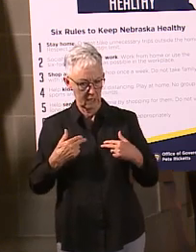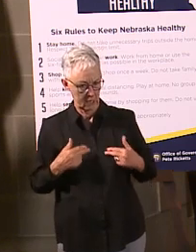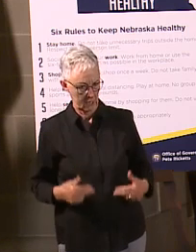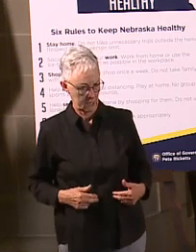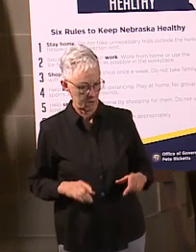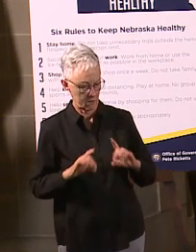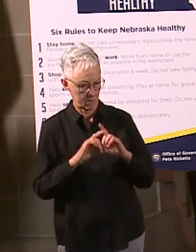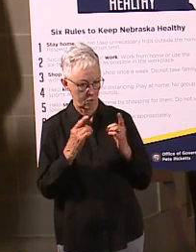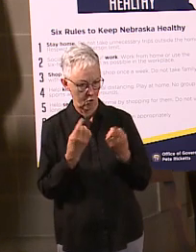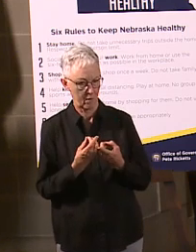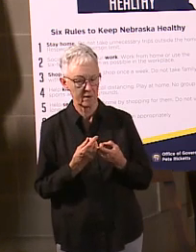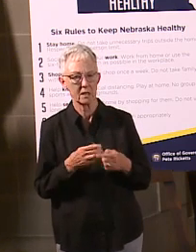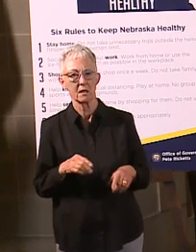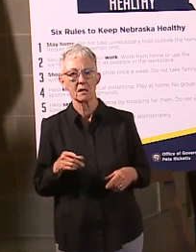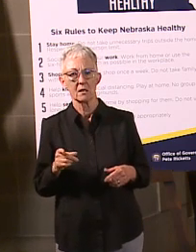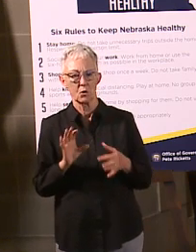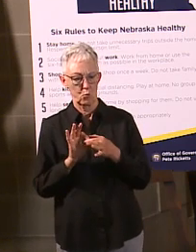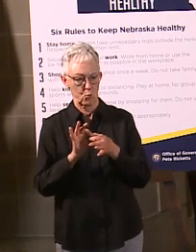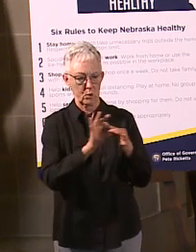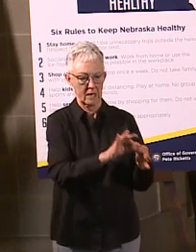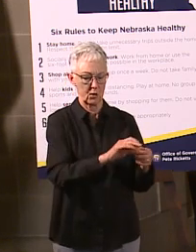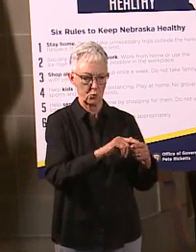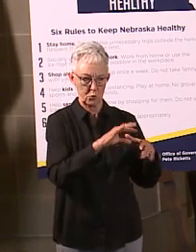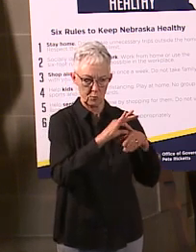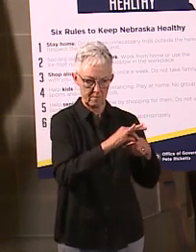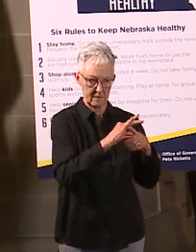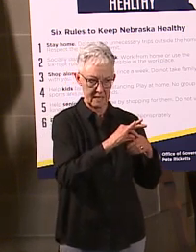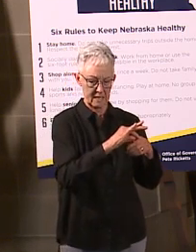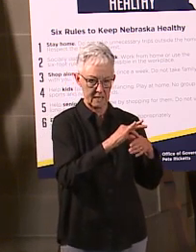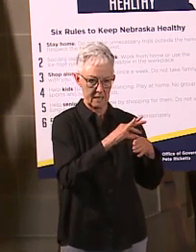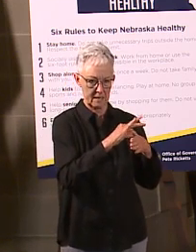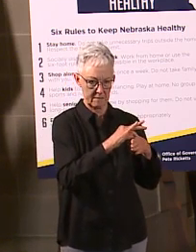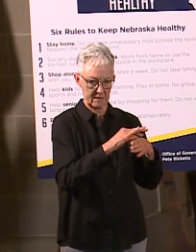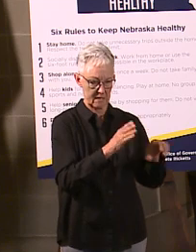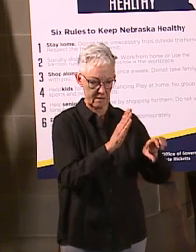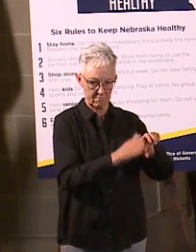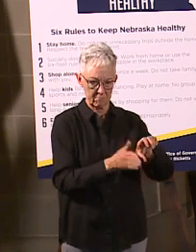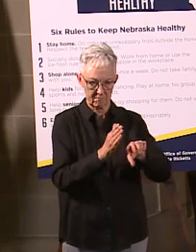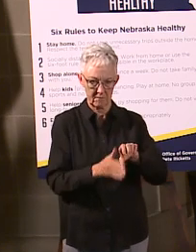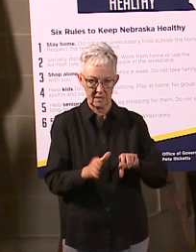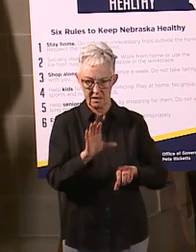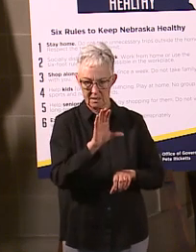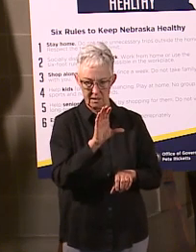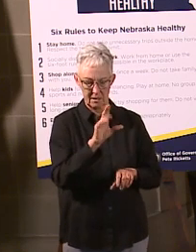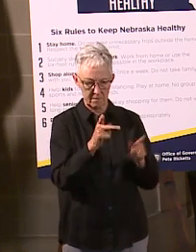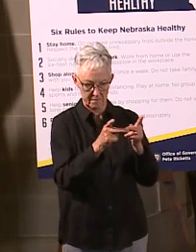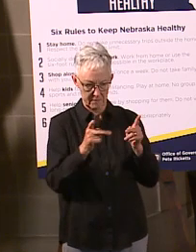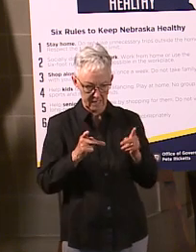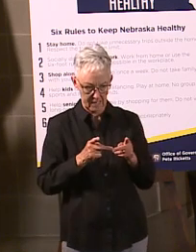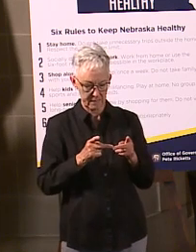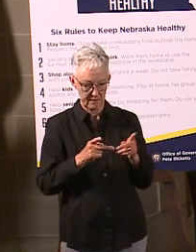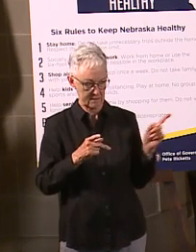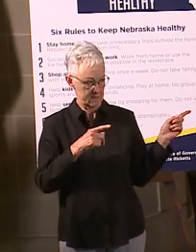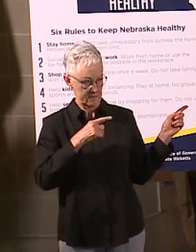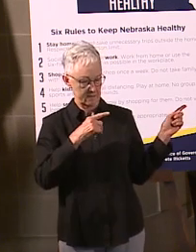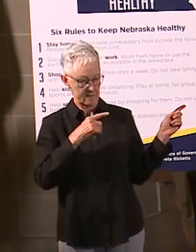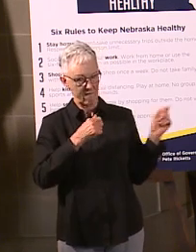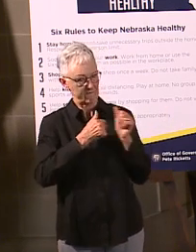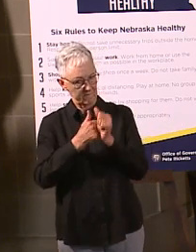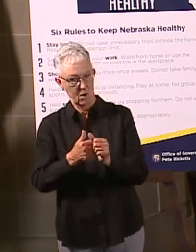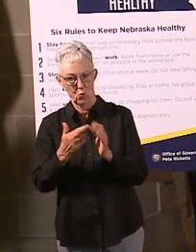meat processing facilities across the state. I know some districts decided to do so after the Governor's comments yesterday. Again, I would say follow the guidance we just said,